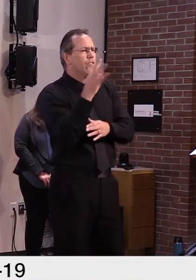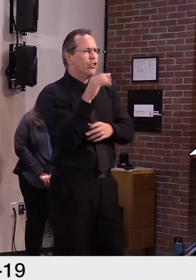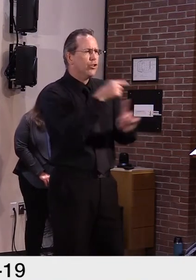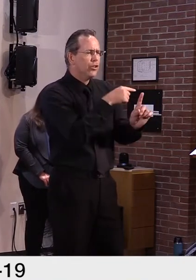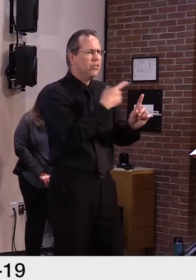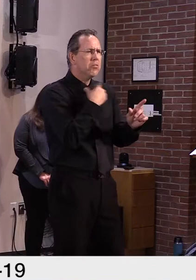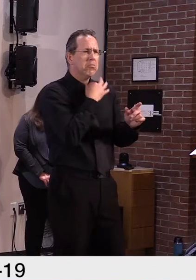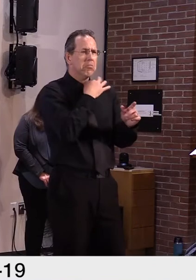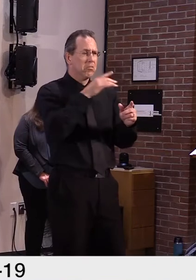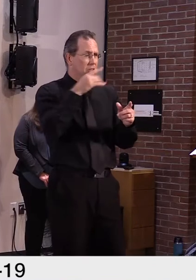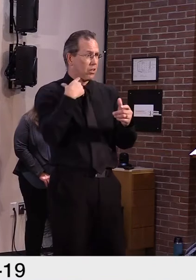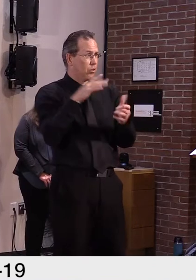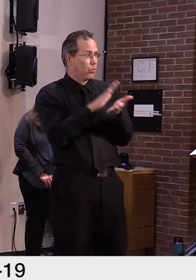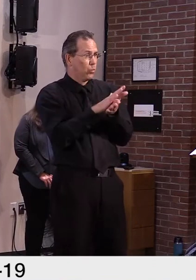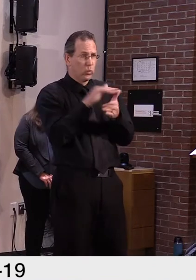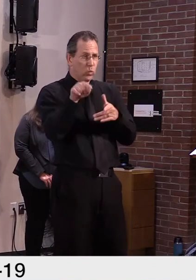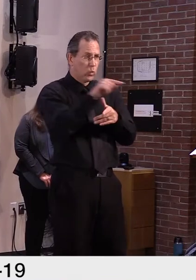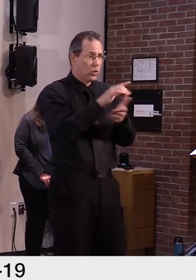Yeah, thank you.